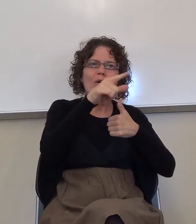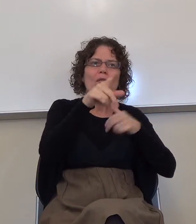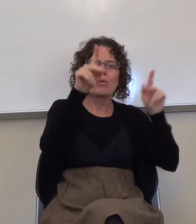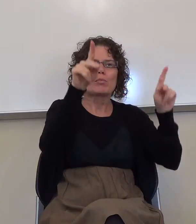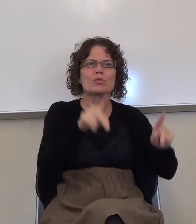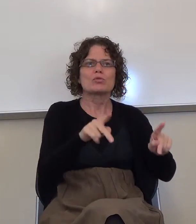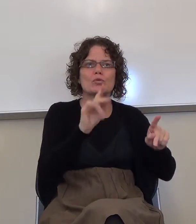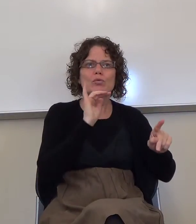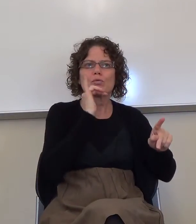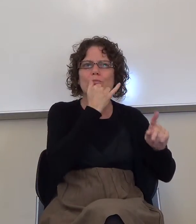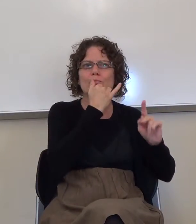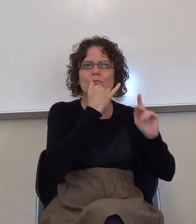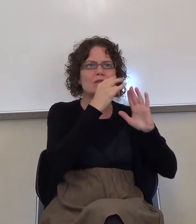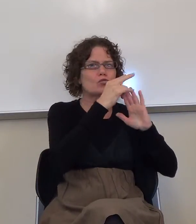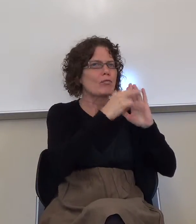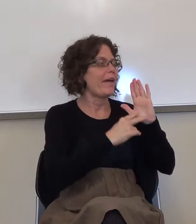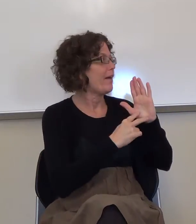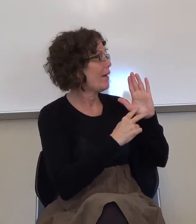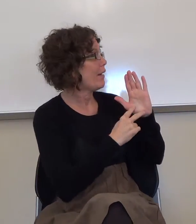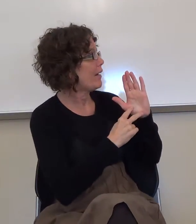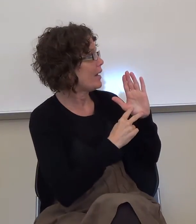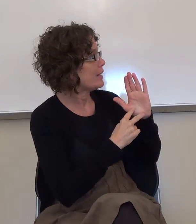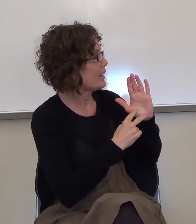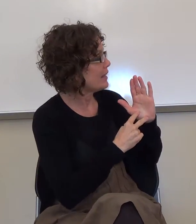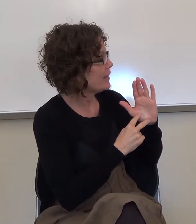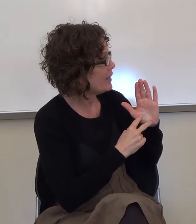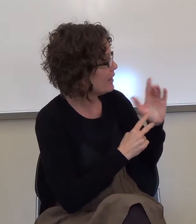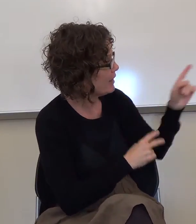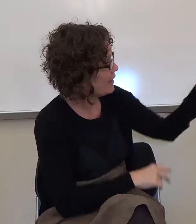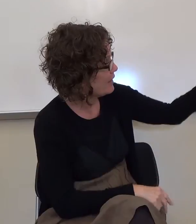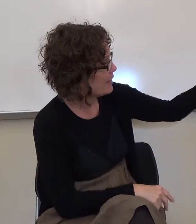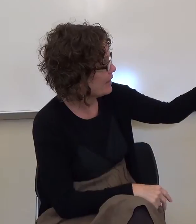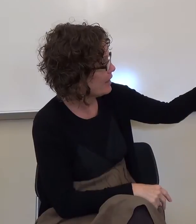this. this. Remember this word from the,